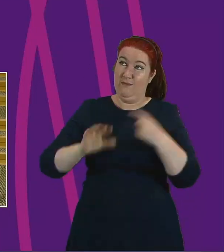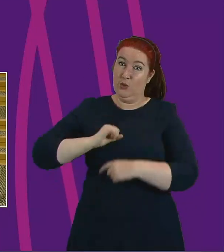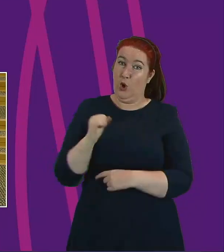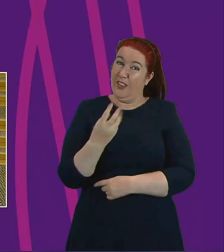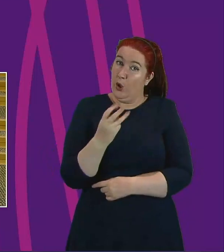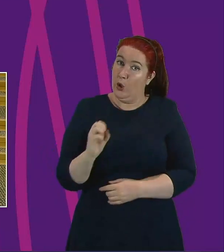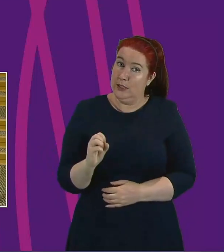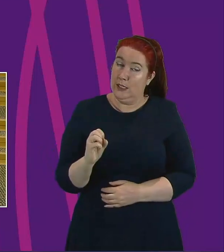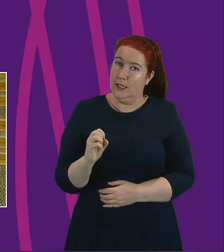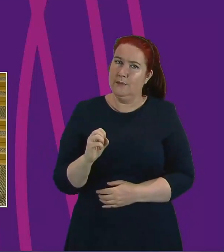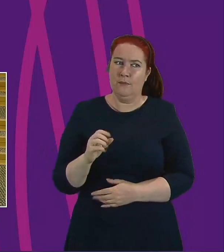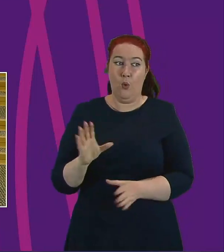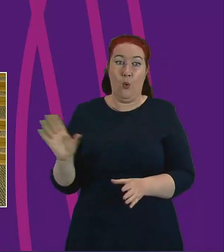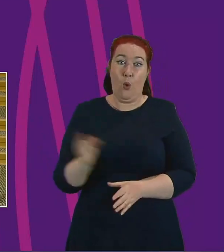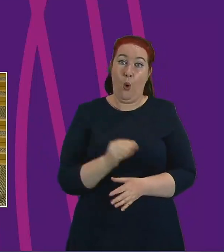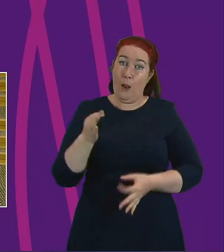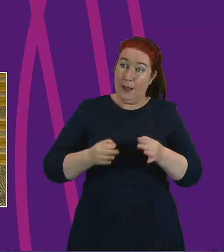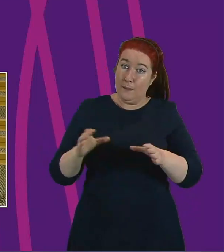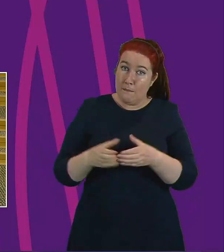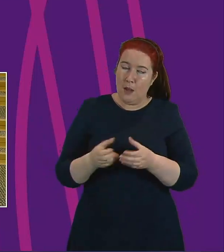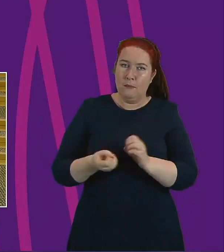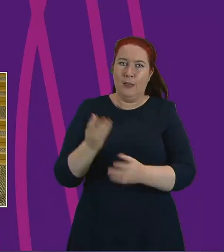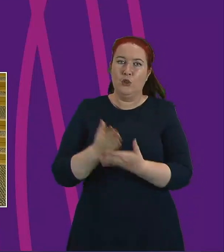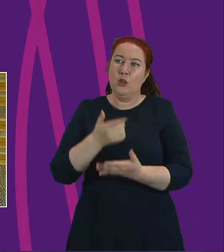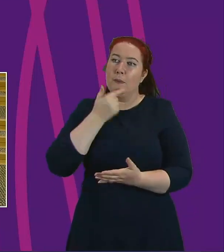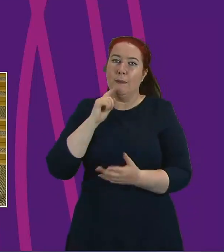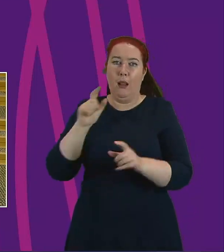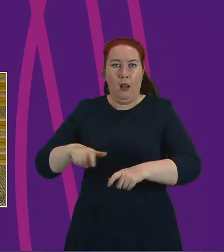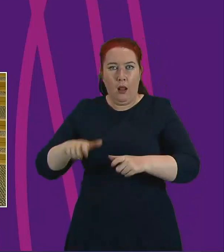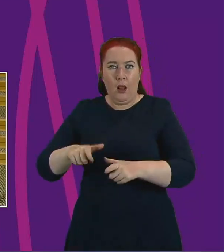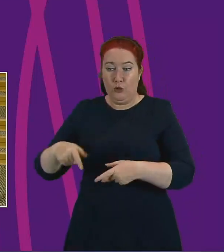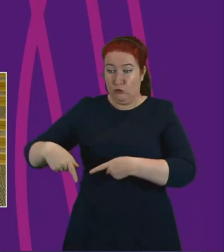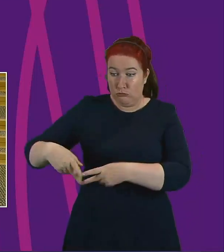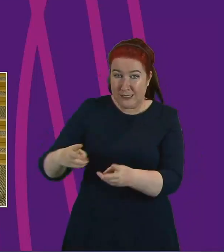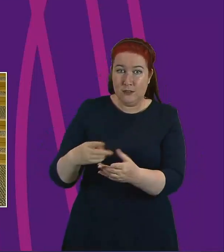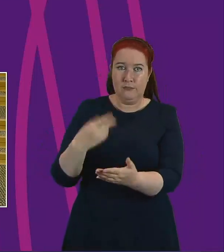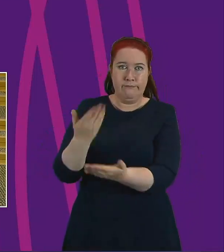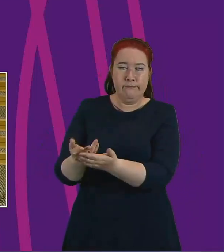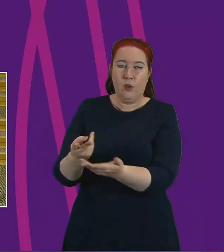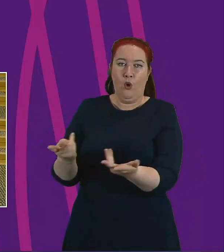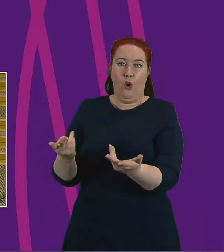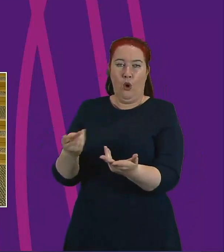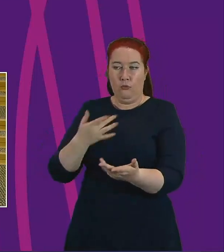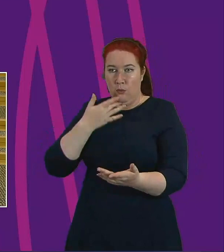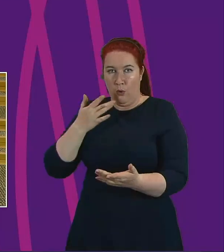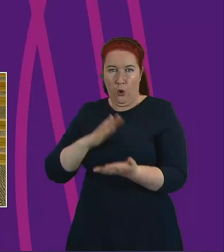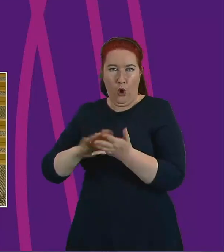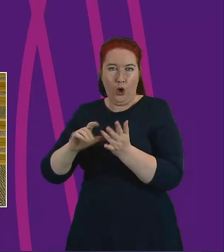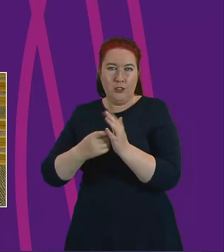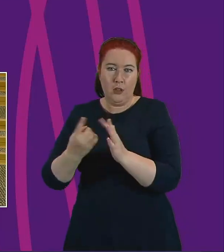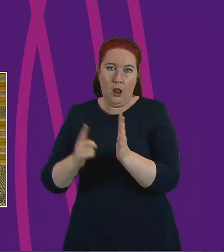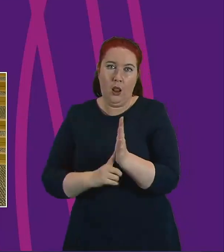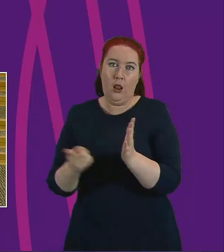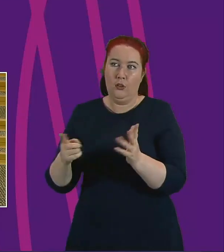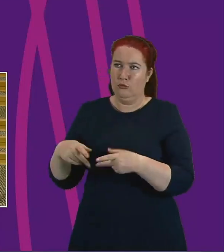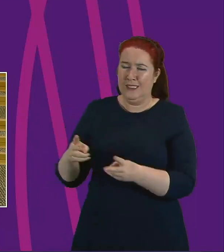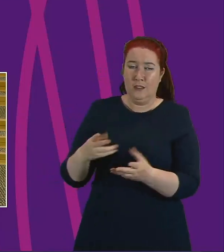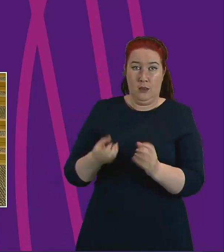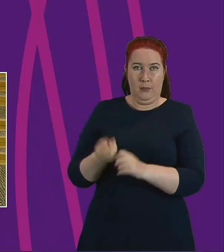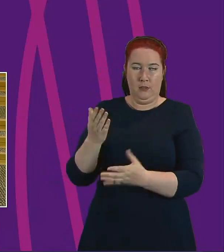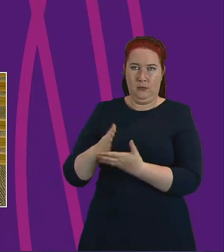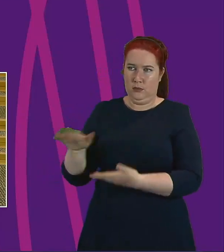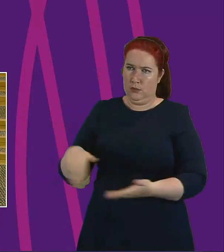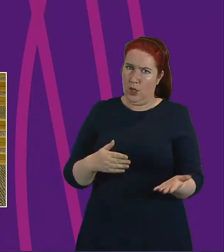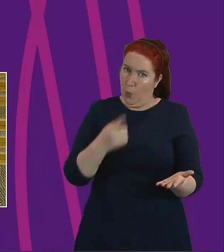of people from the streets, night shelters and hostels into a place of safety has strengthened our resolve and shown us new paths to